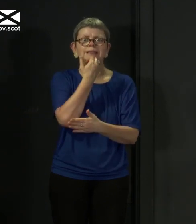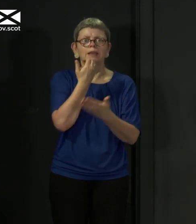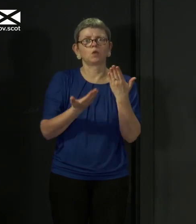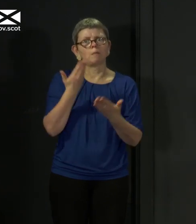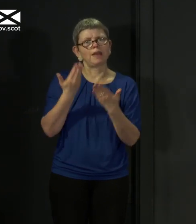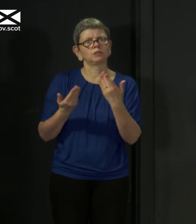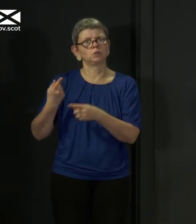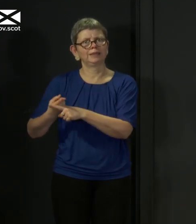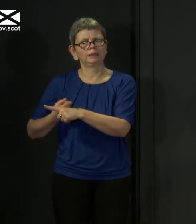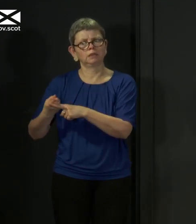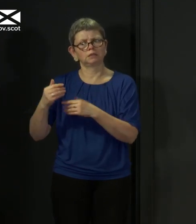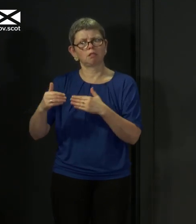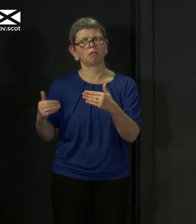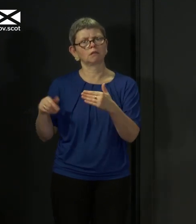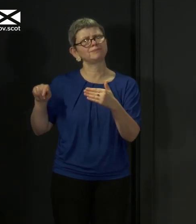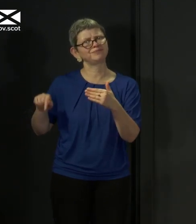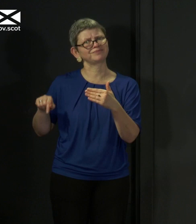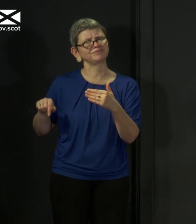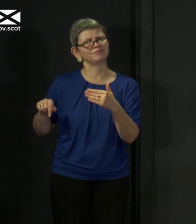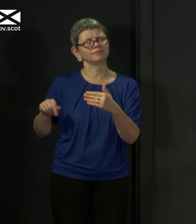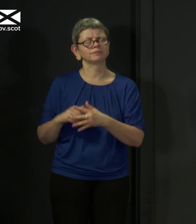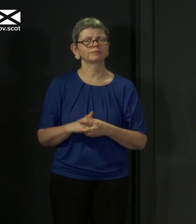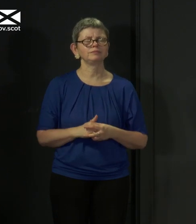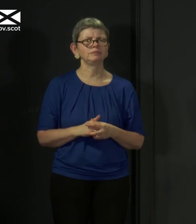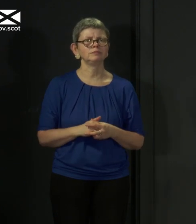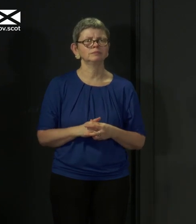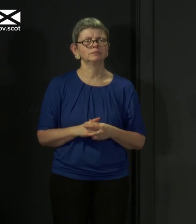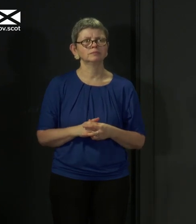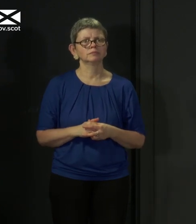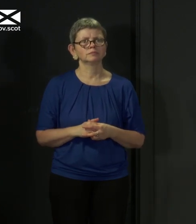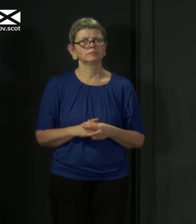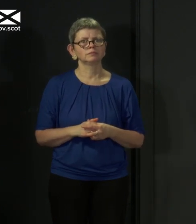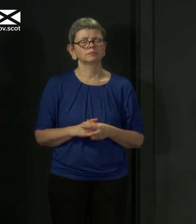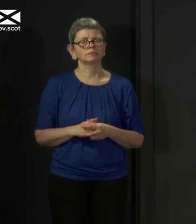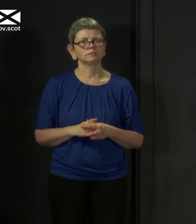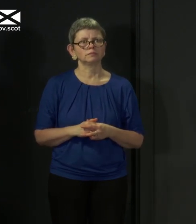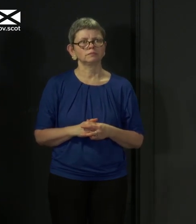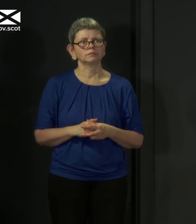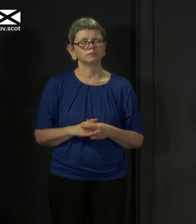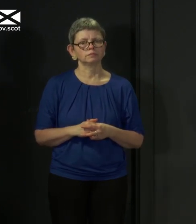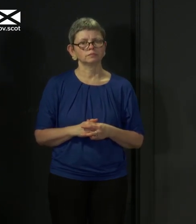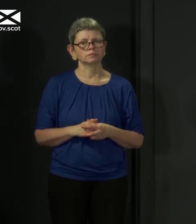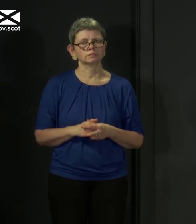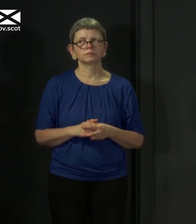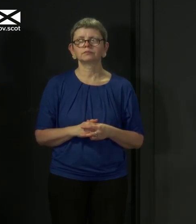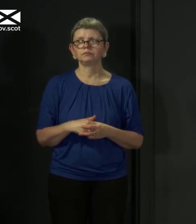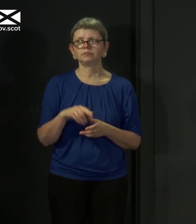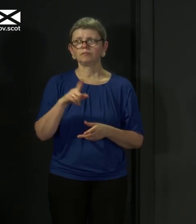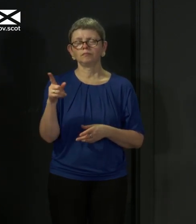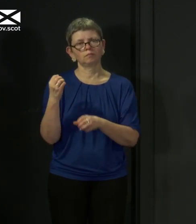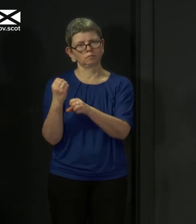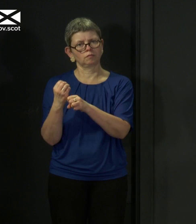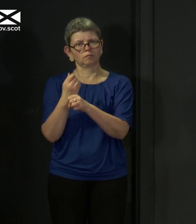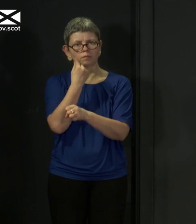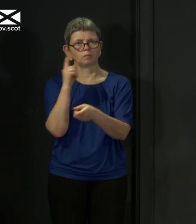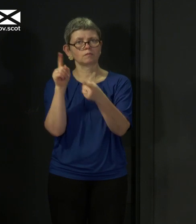lag there. In terms of the decisions about, and I'll hand over to Gregor as a doctor to answer this question, but the